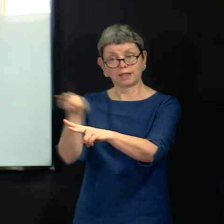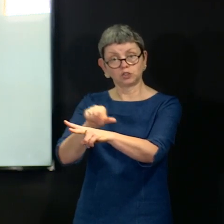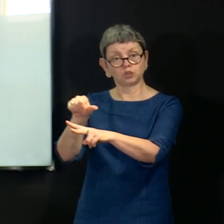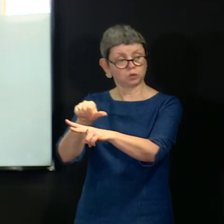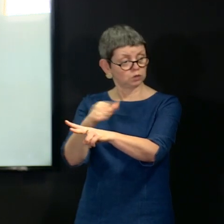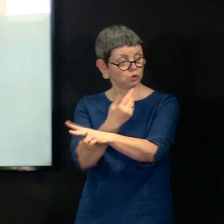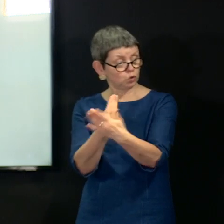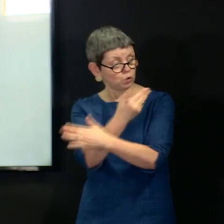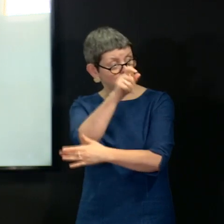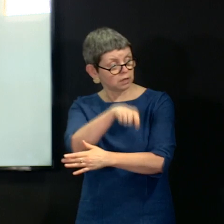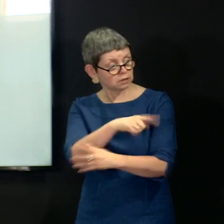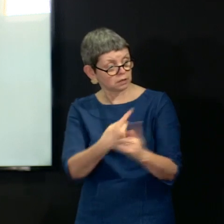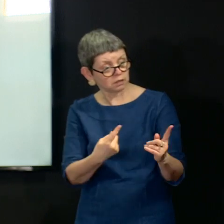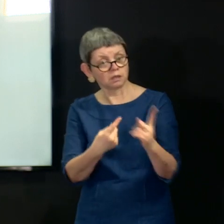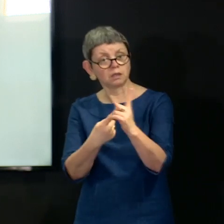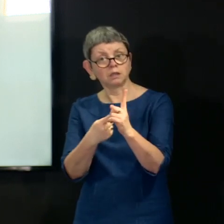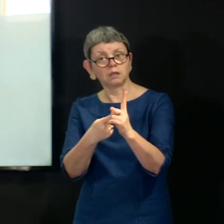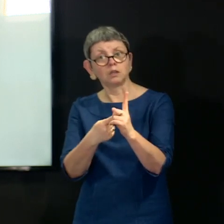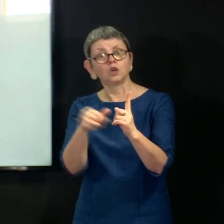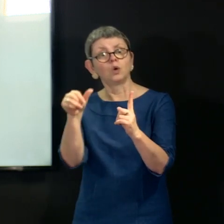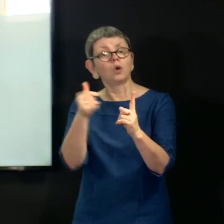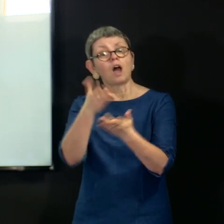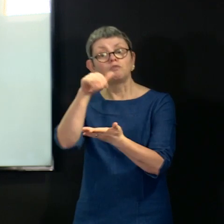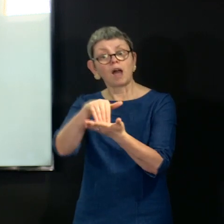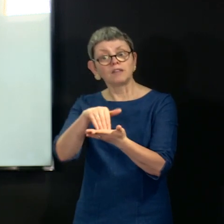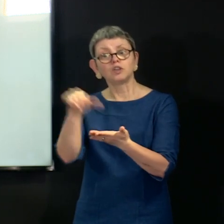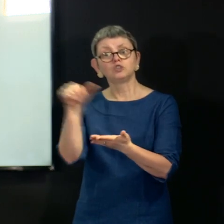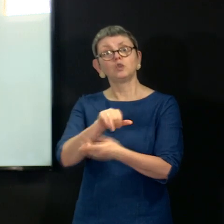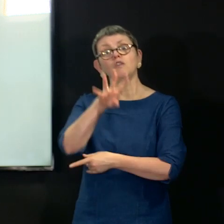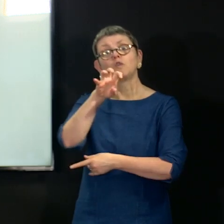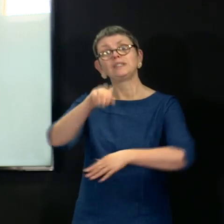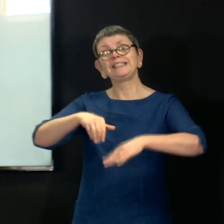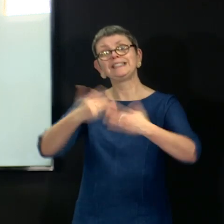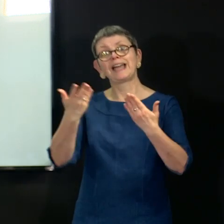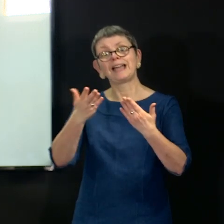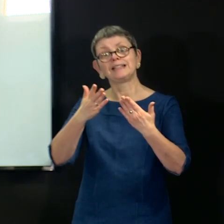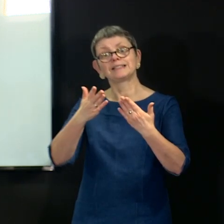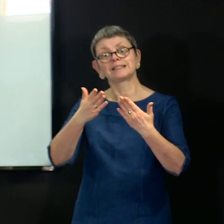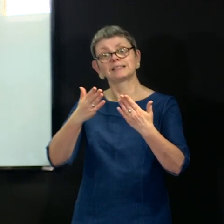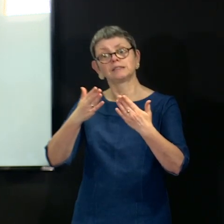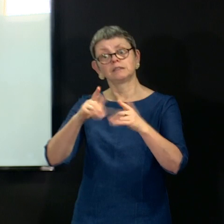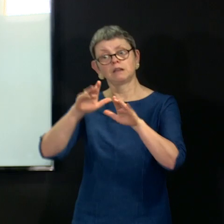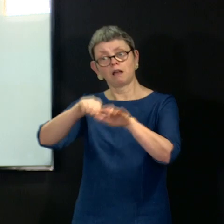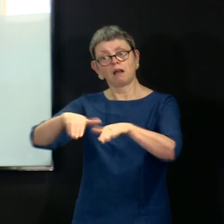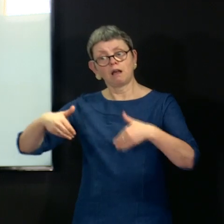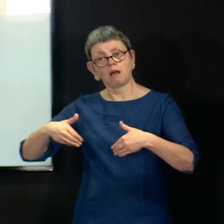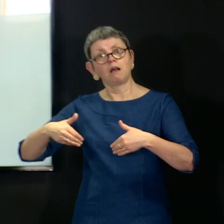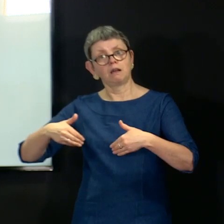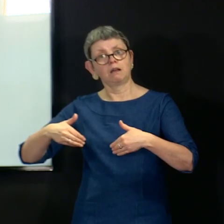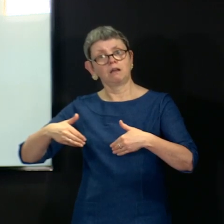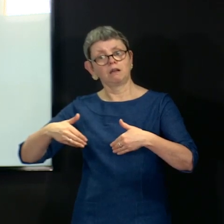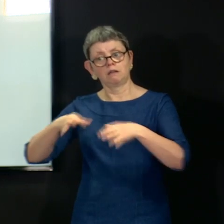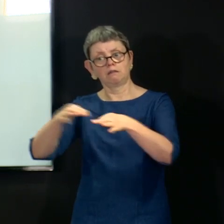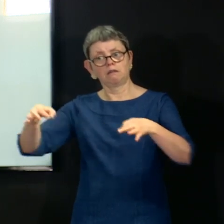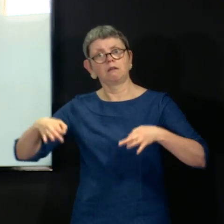should be in isolation for 14 days. We're all familiar with that 14-day number, because